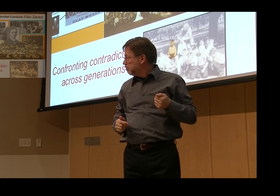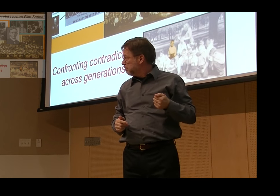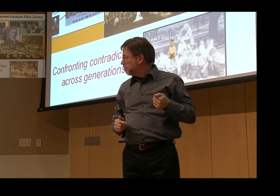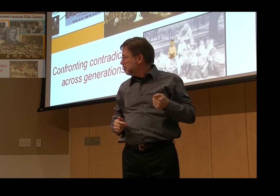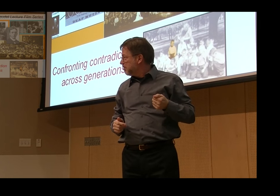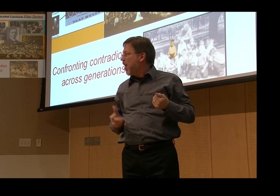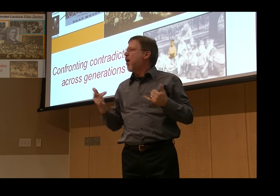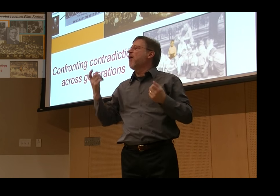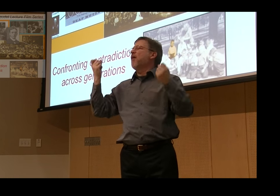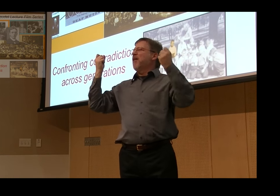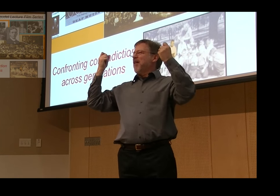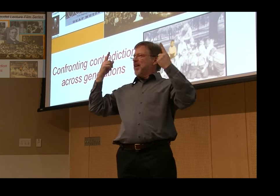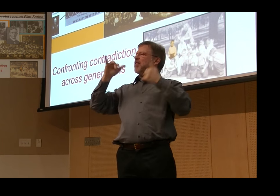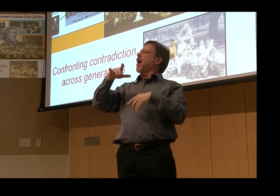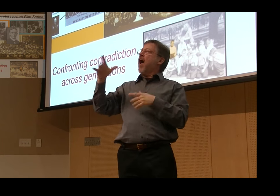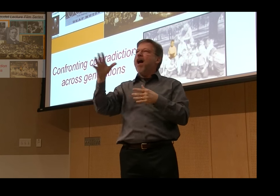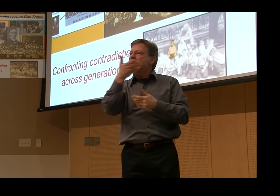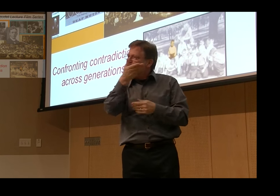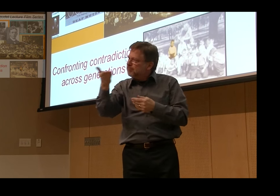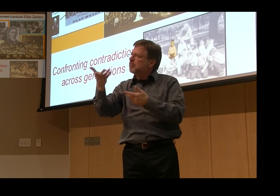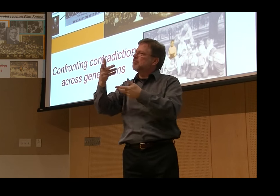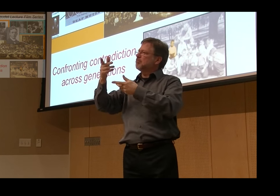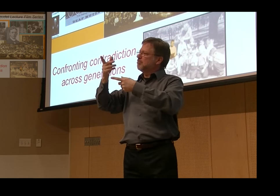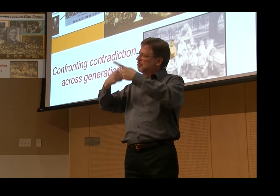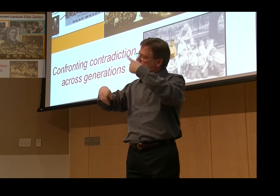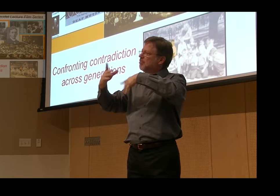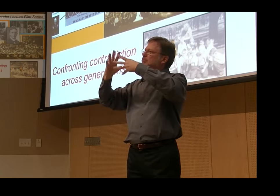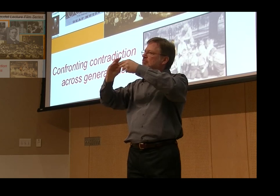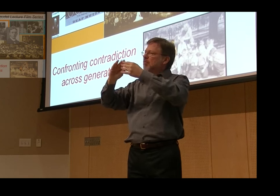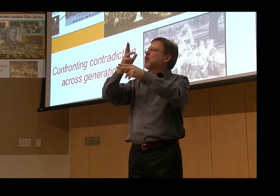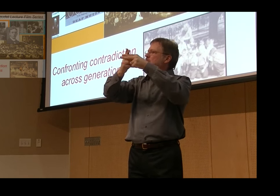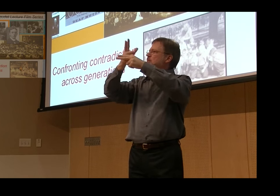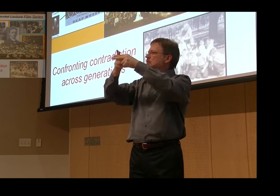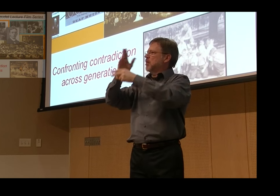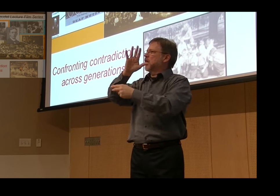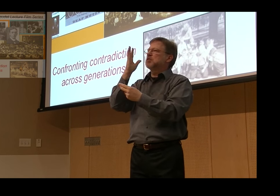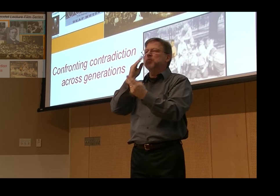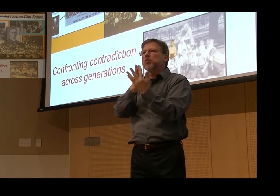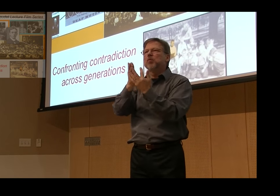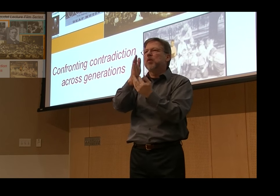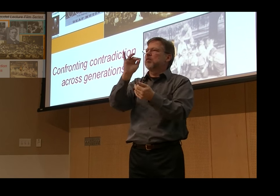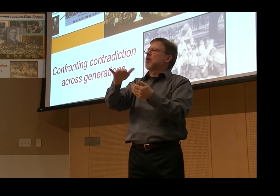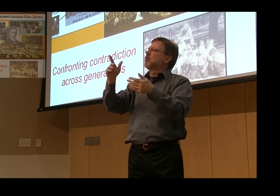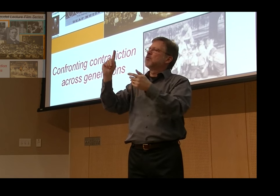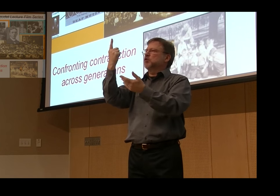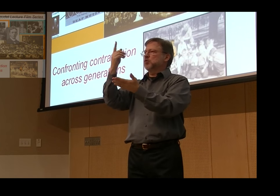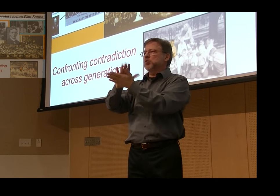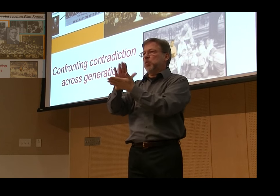performances done by the younger generation. We also have the older generation